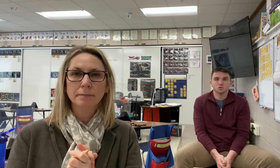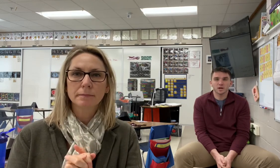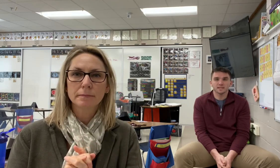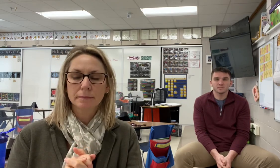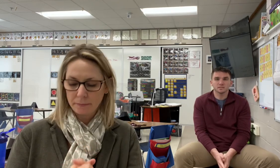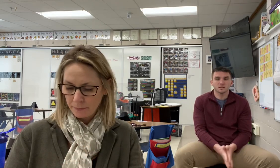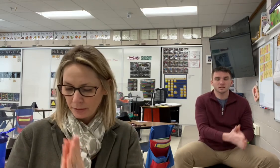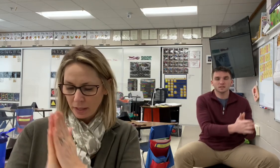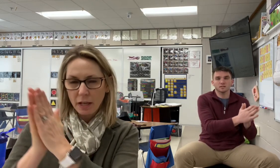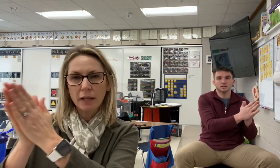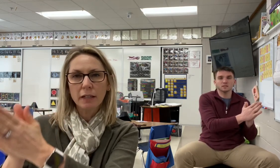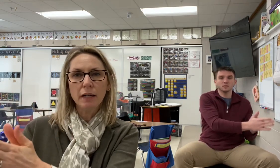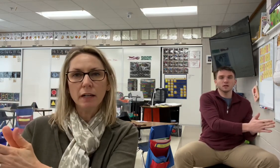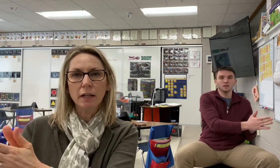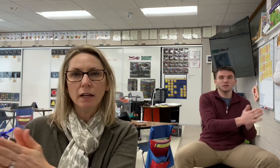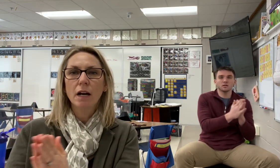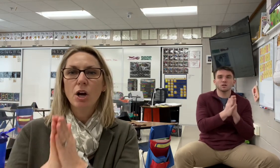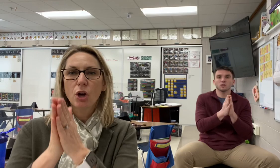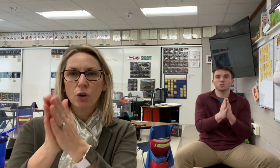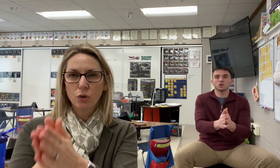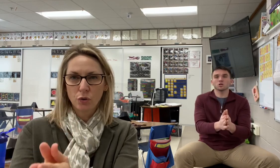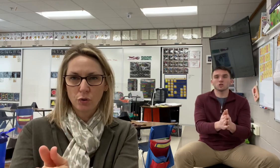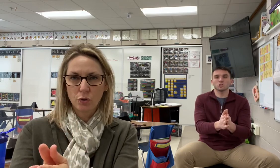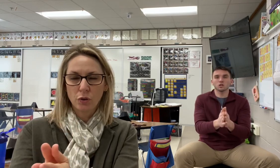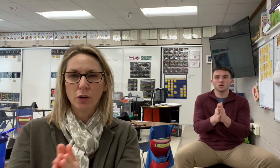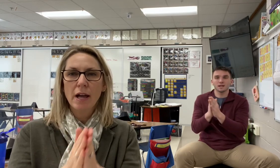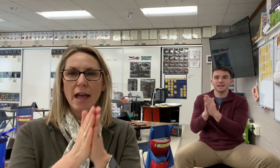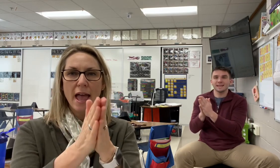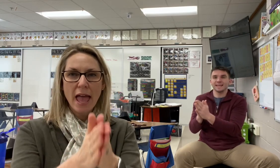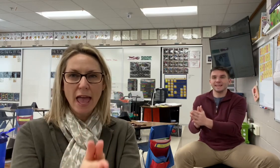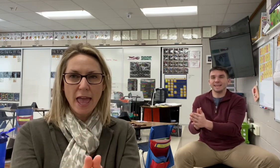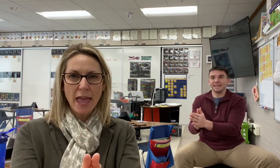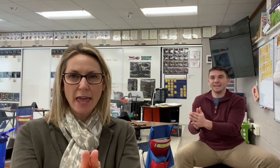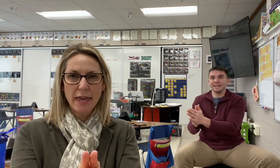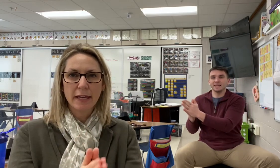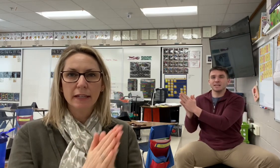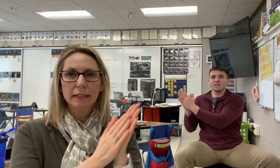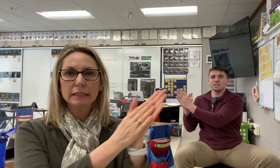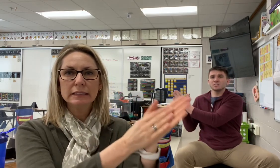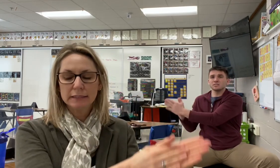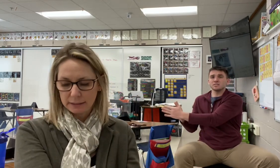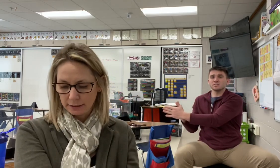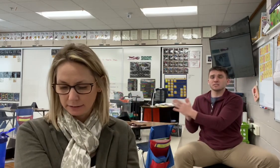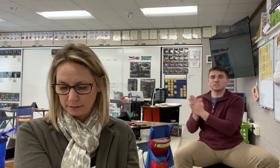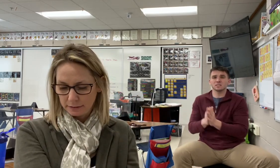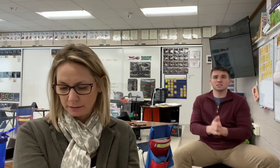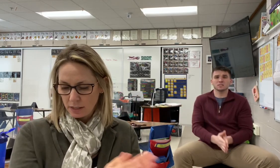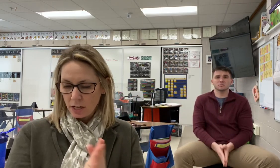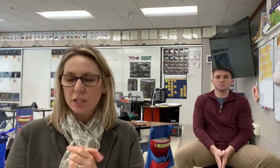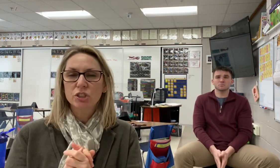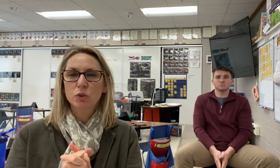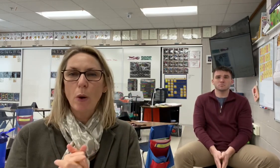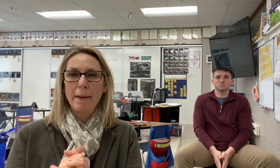Great. G. R. E. T. Swipe.